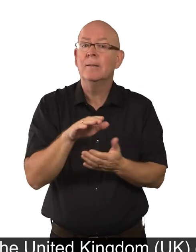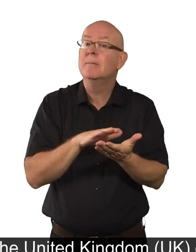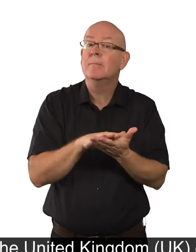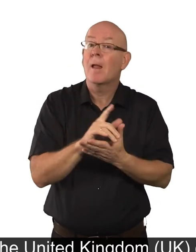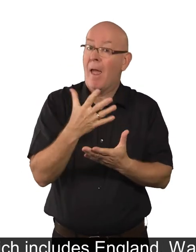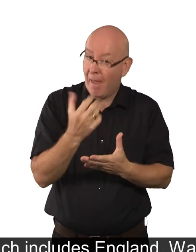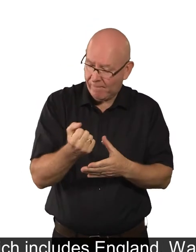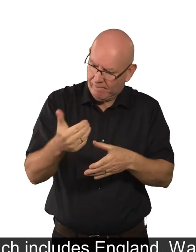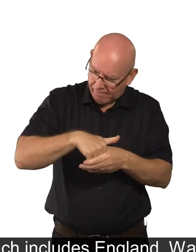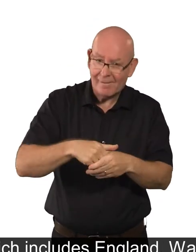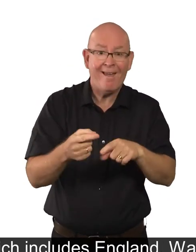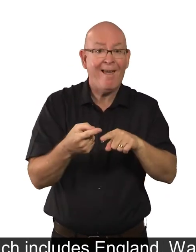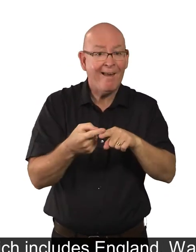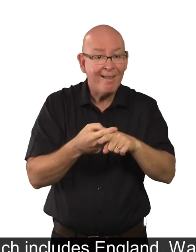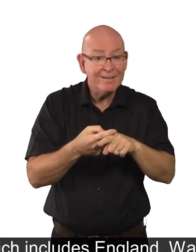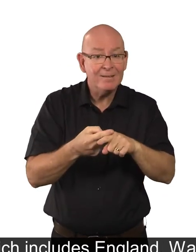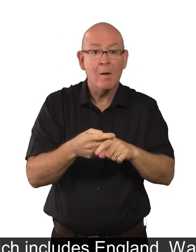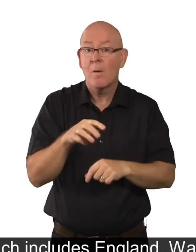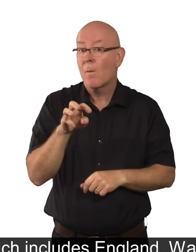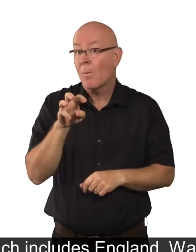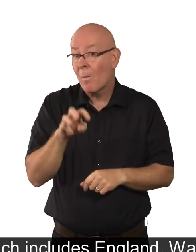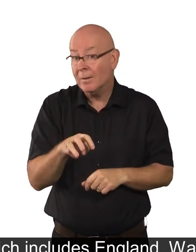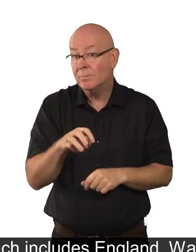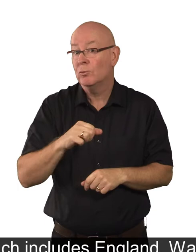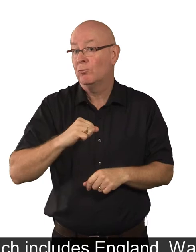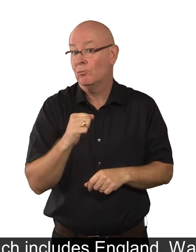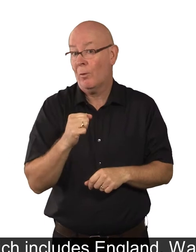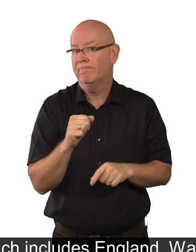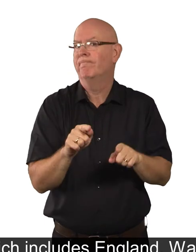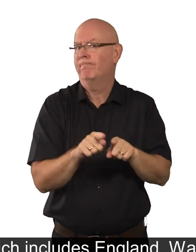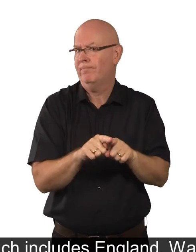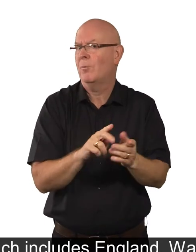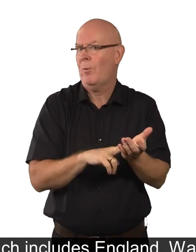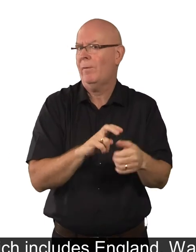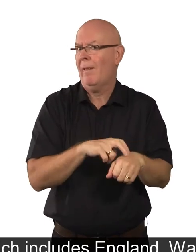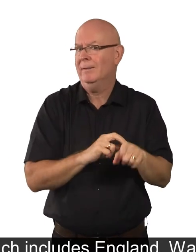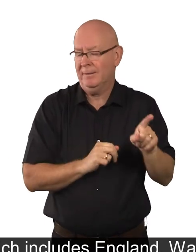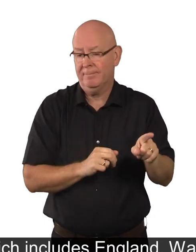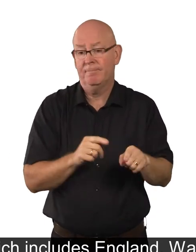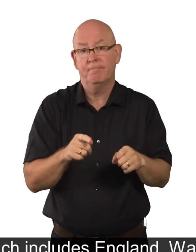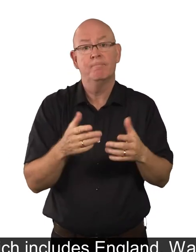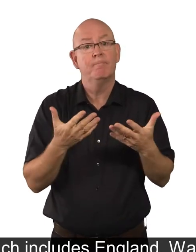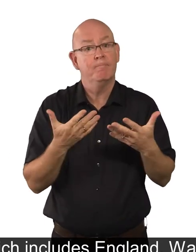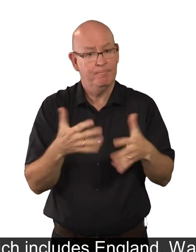Ireland, which includes England, Wales, Scotland and Northern Ireland,